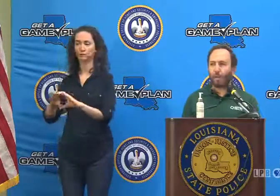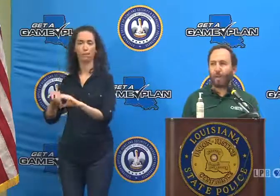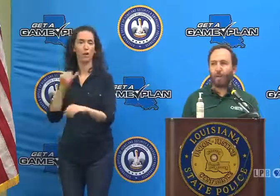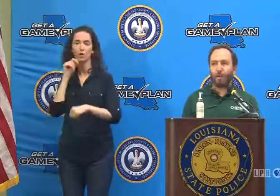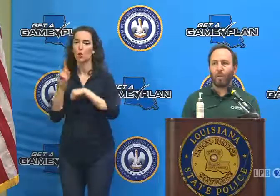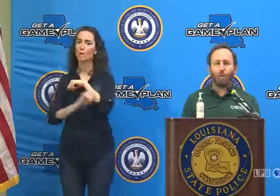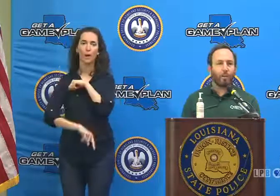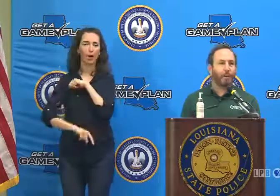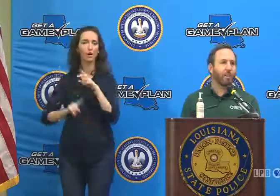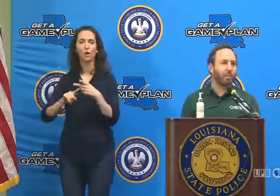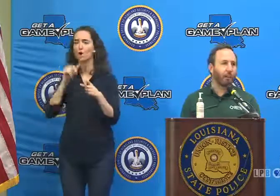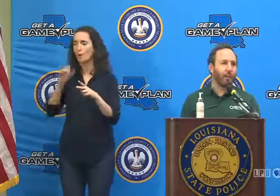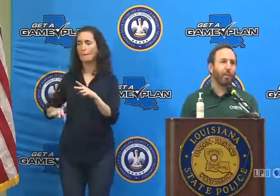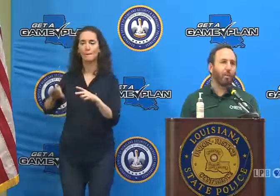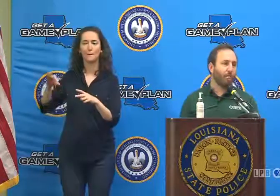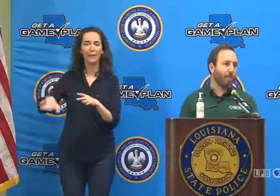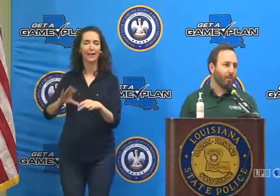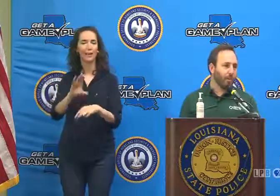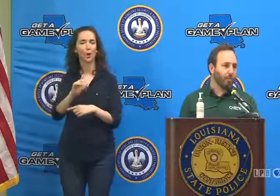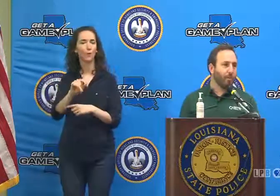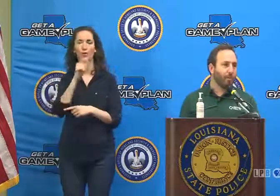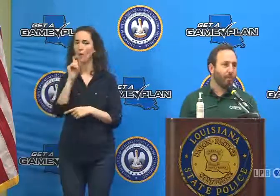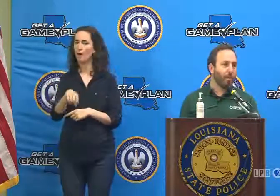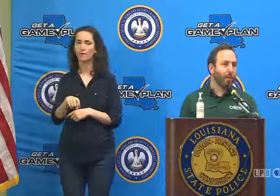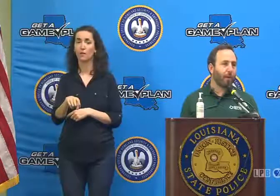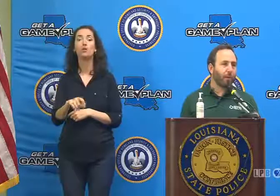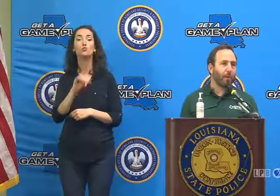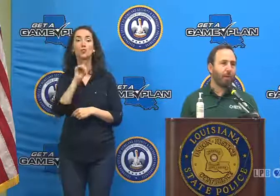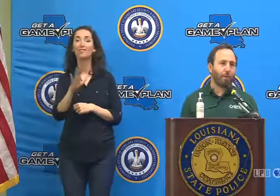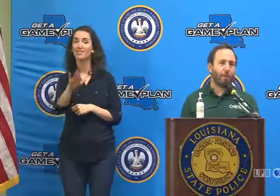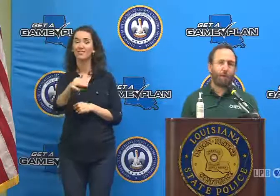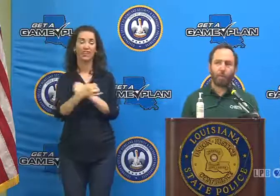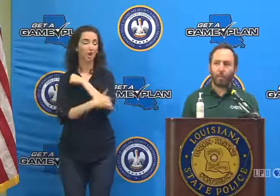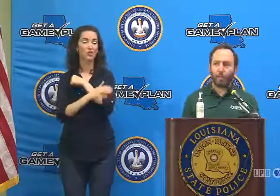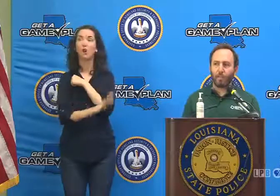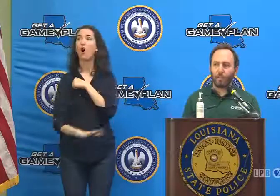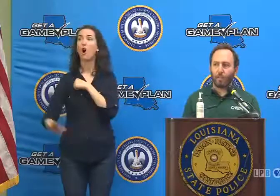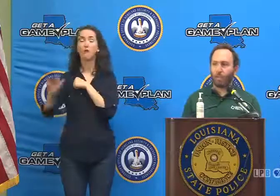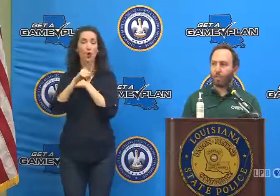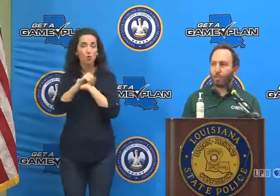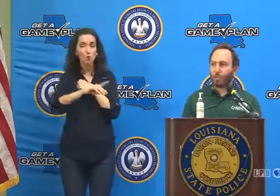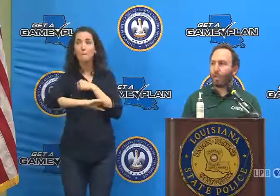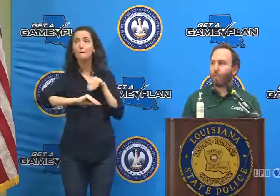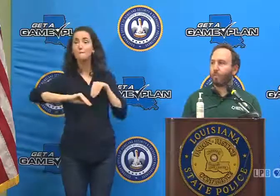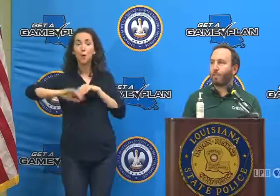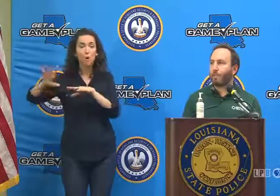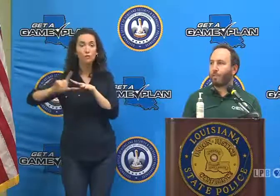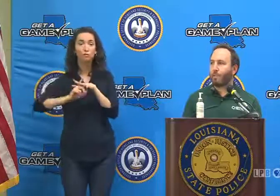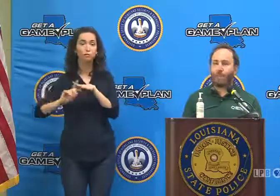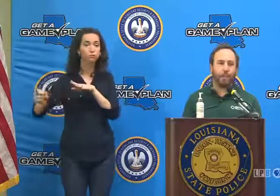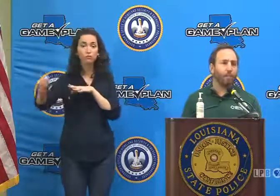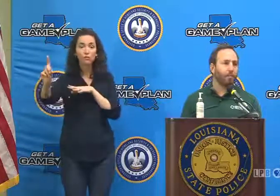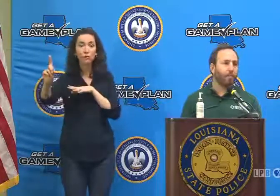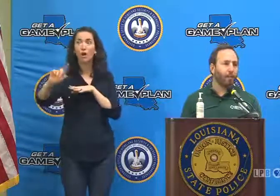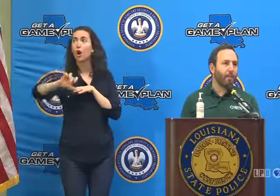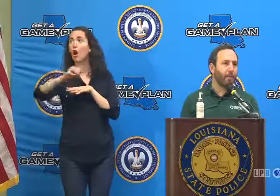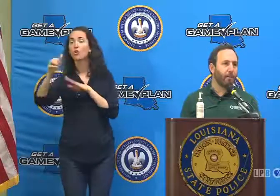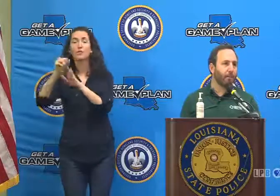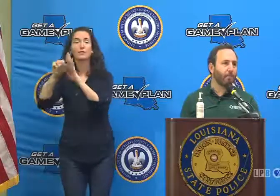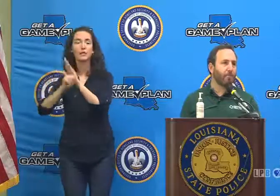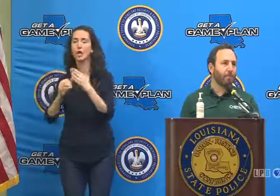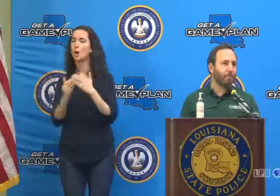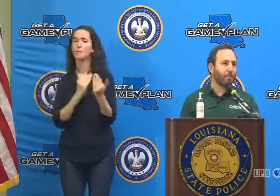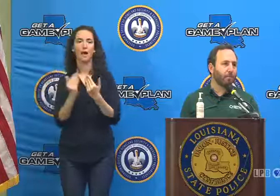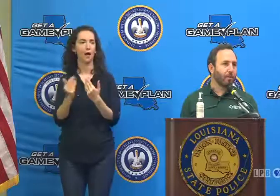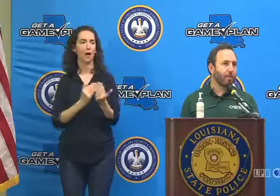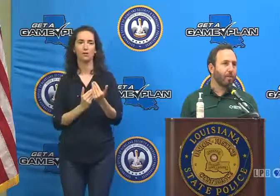copay right now. You can actually do that anywhere across the country, no matter where you have evacuated to. So Medicaid recipients can refill